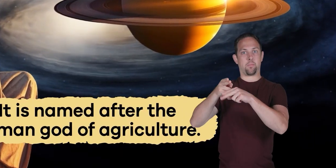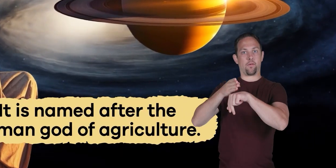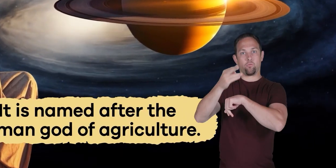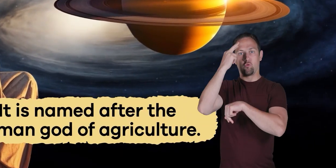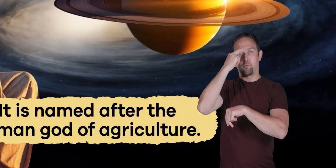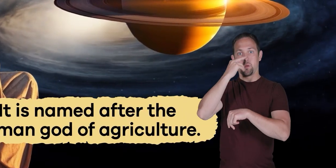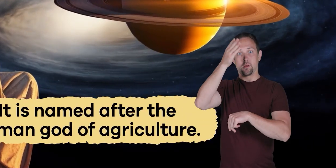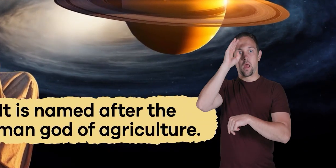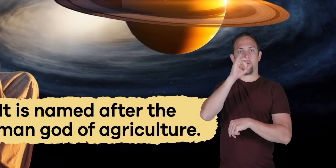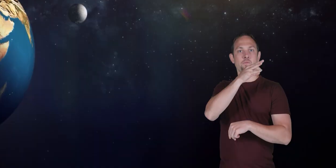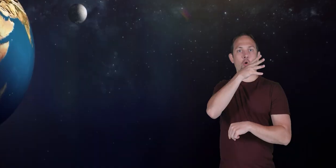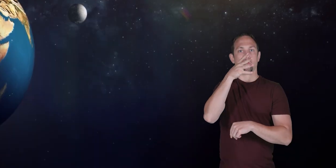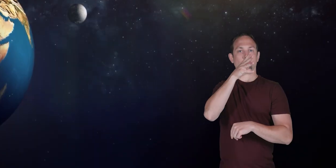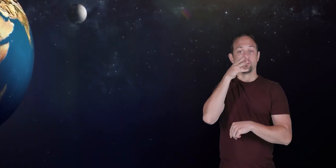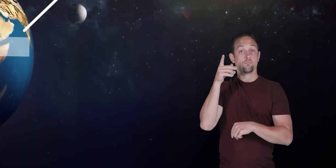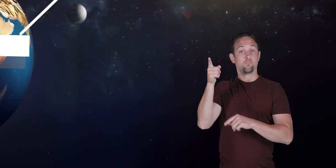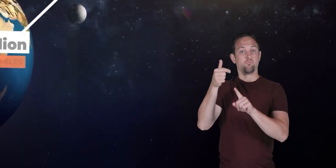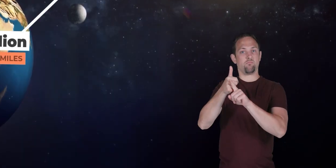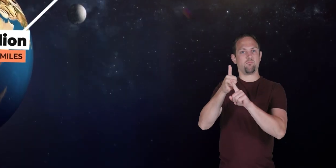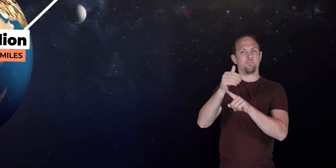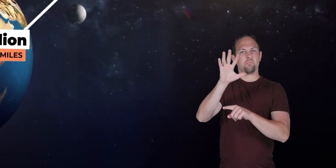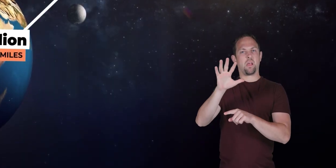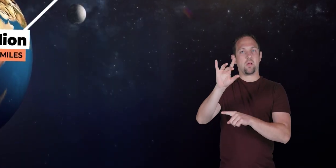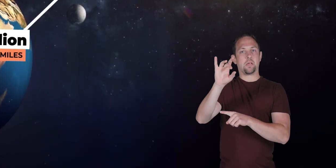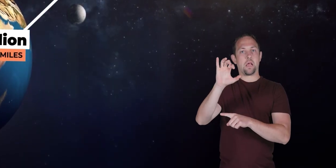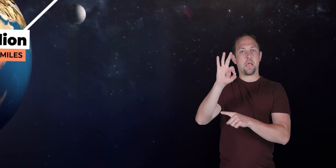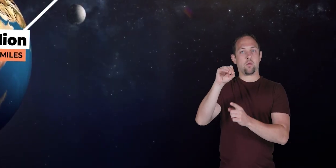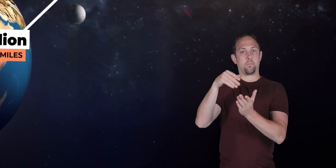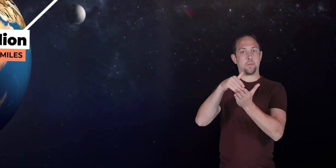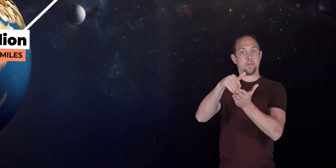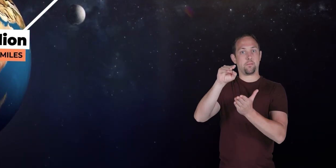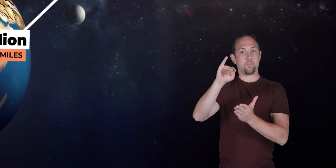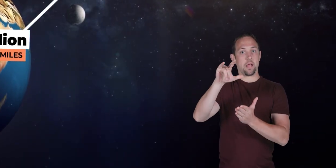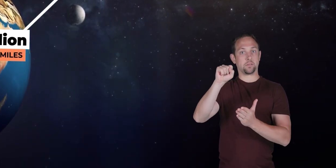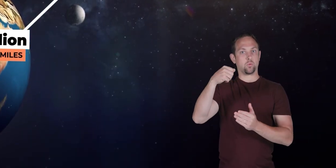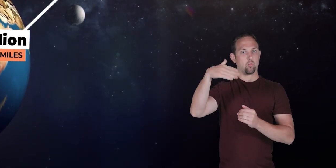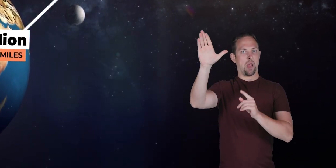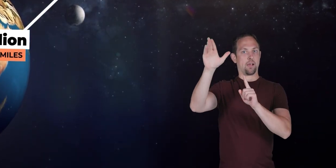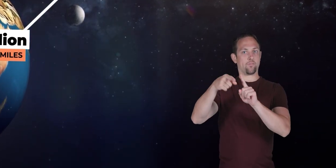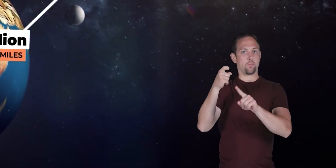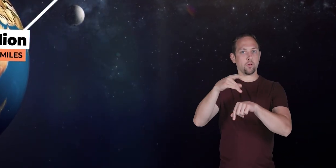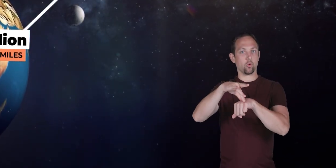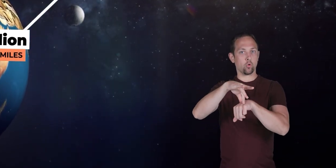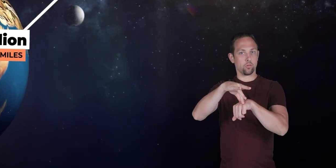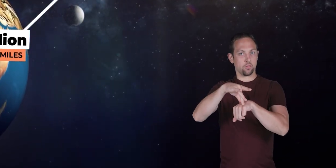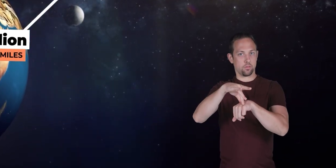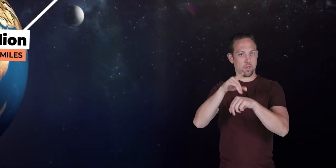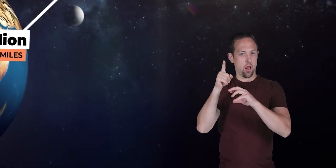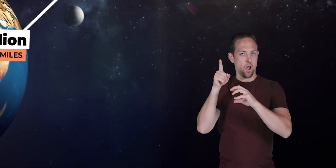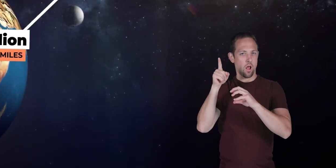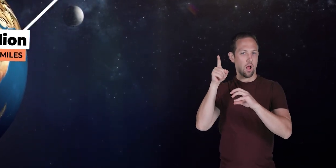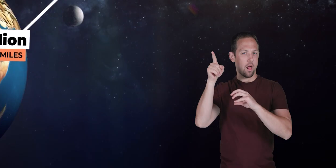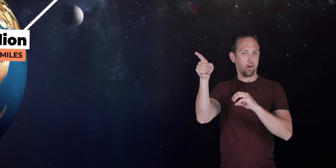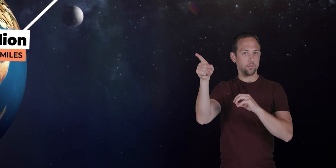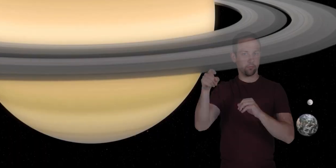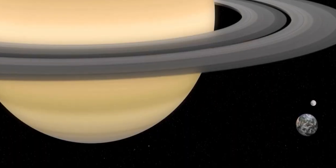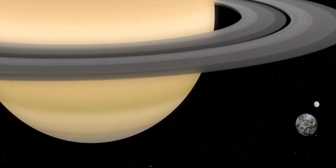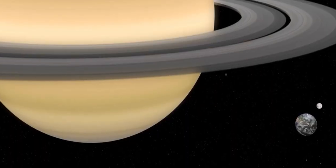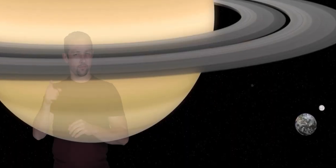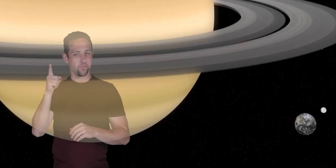agriculture Saturn is about 890 million miles away from Earth that is so